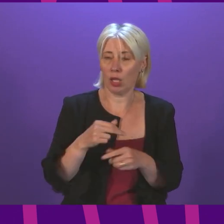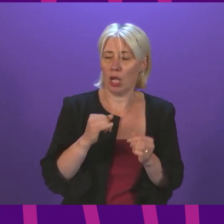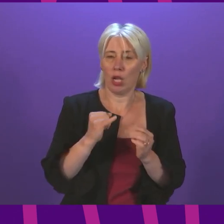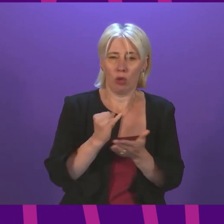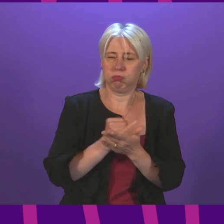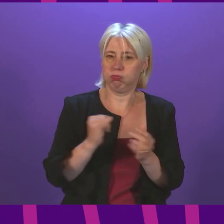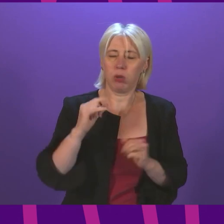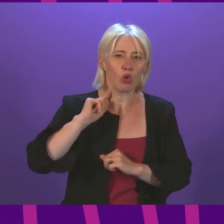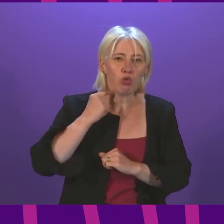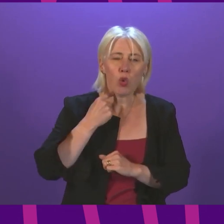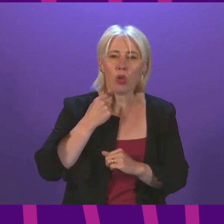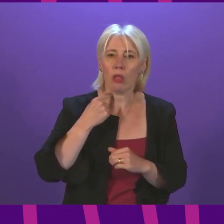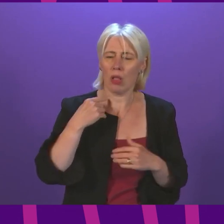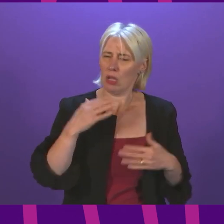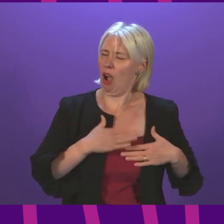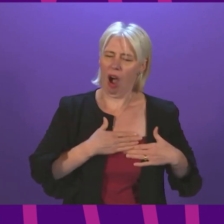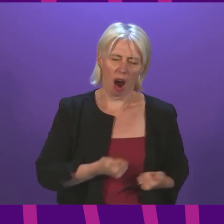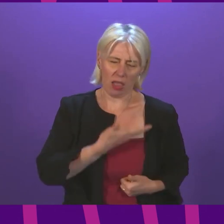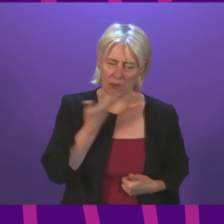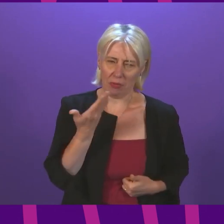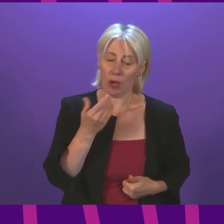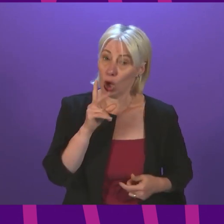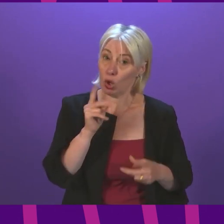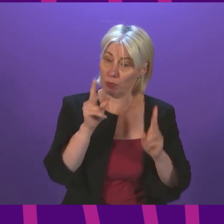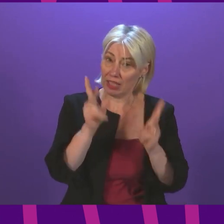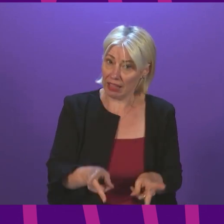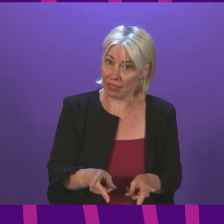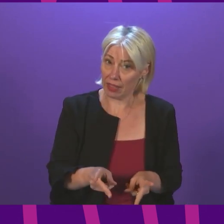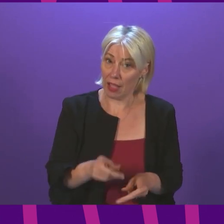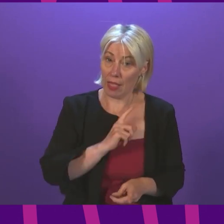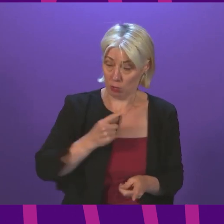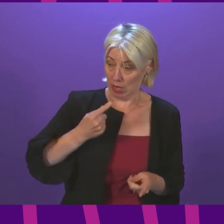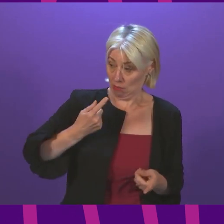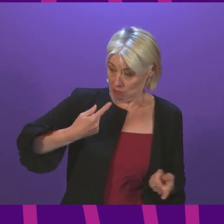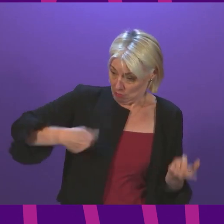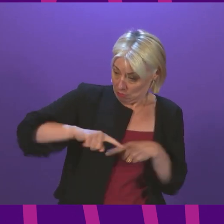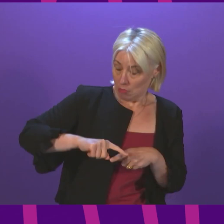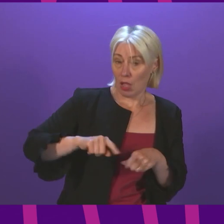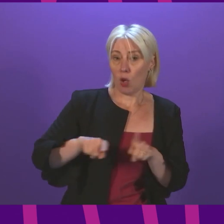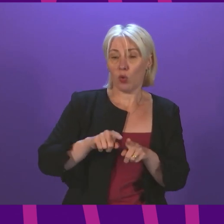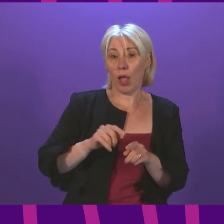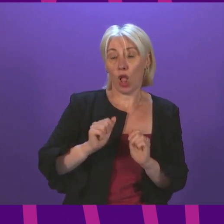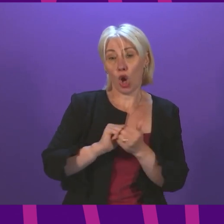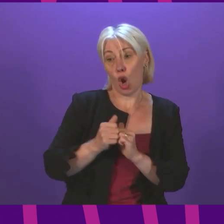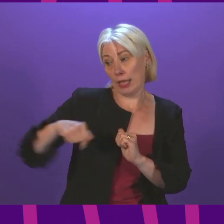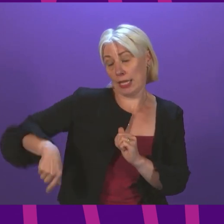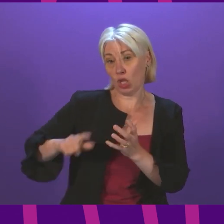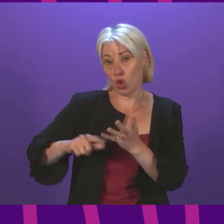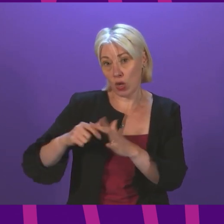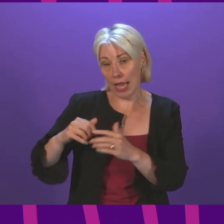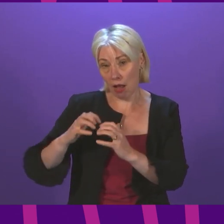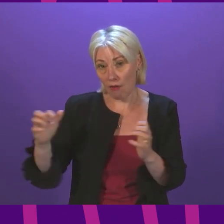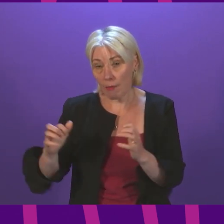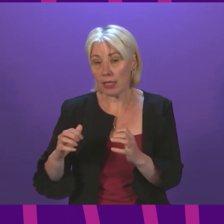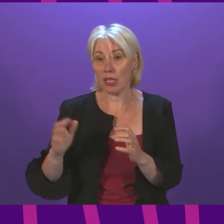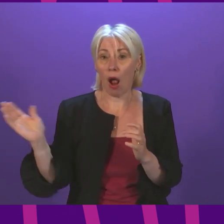and in some cases could even be deadly. That's why I and my colleagues on these benches, as well as our colleagues in Westminster and opposition parties across